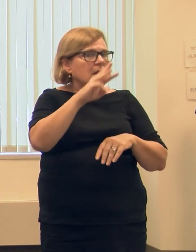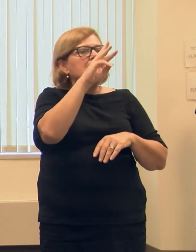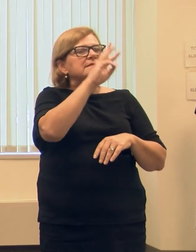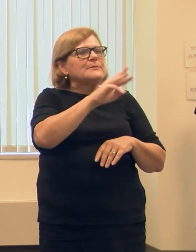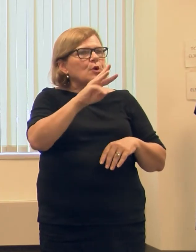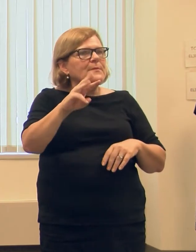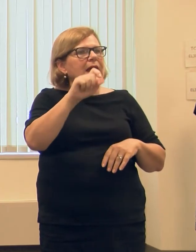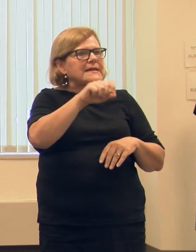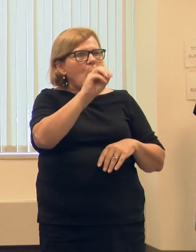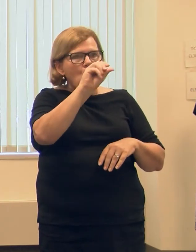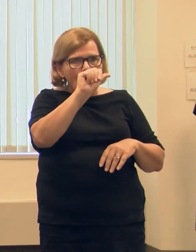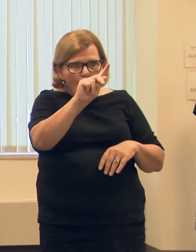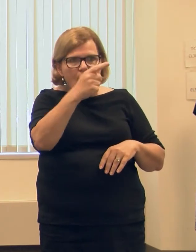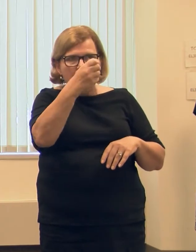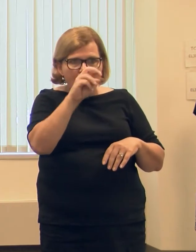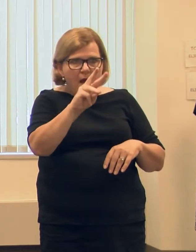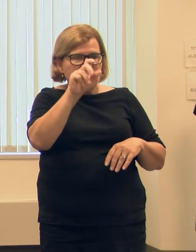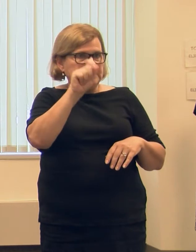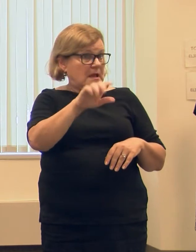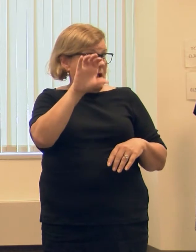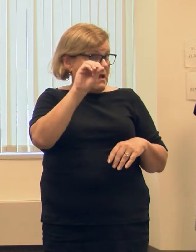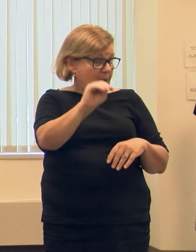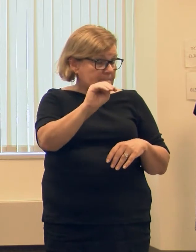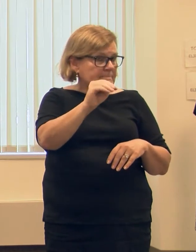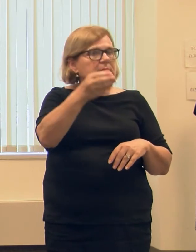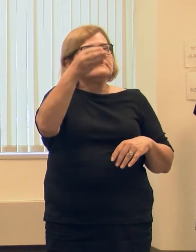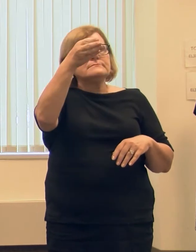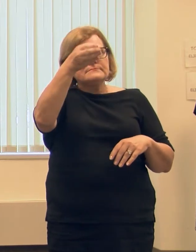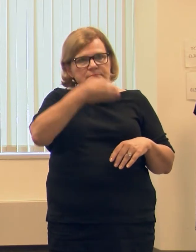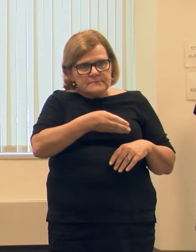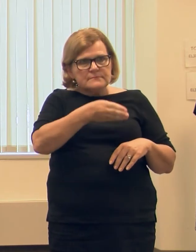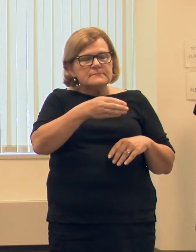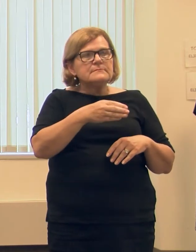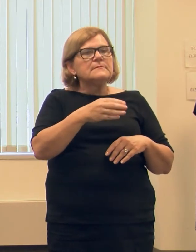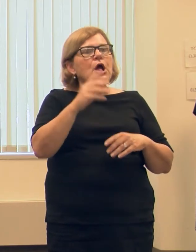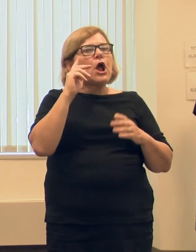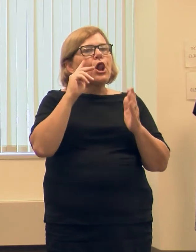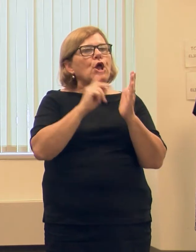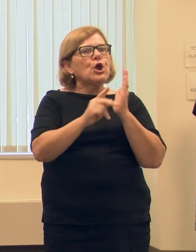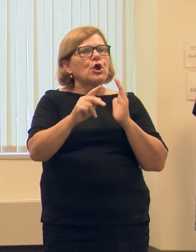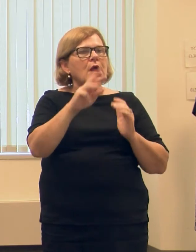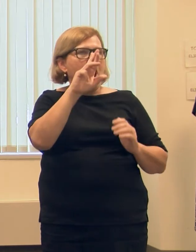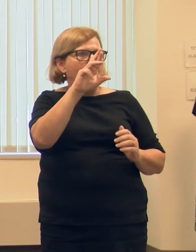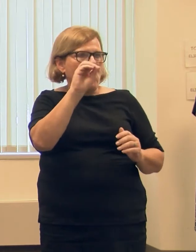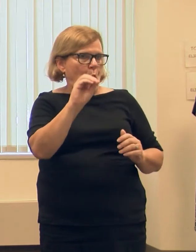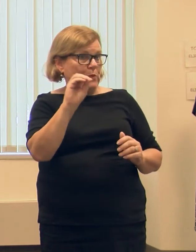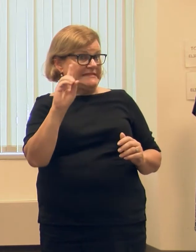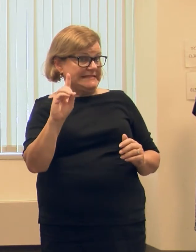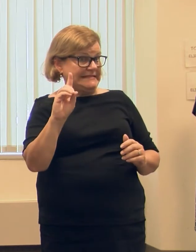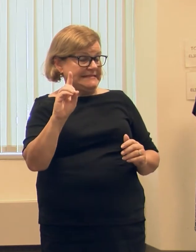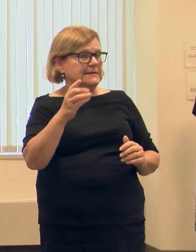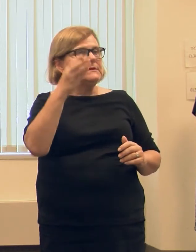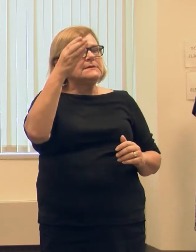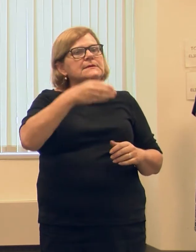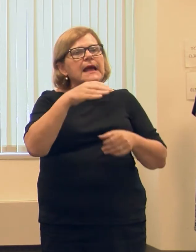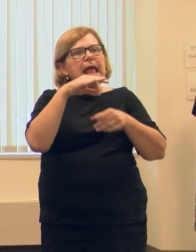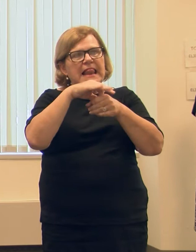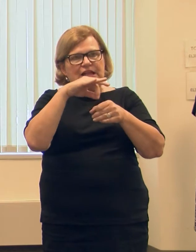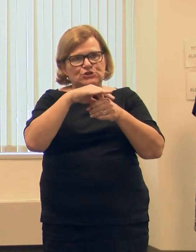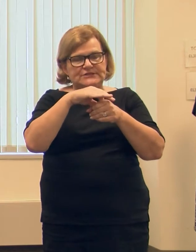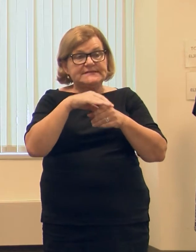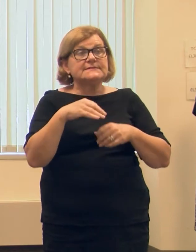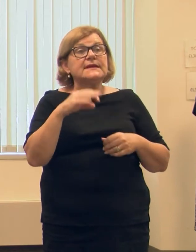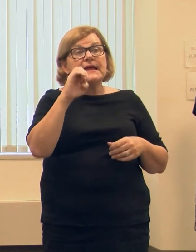.oakgov.com slash clerk, R-O-D, slash elections.